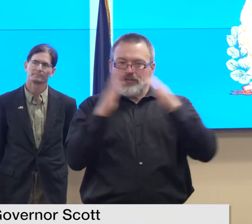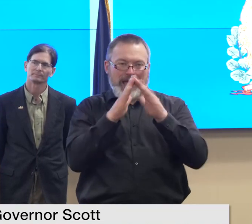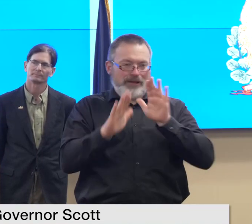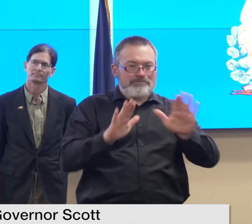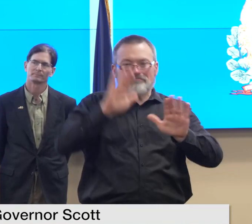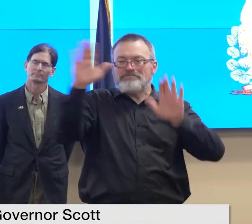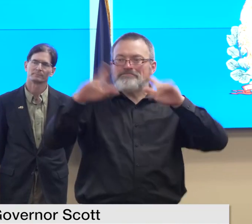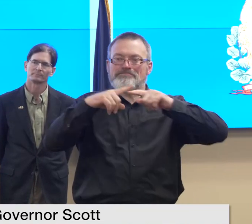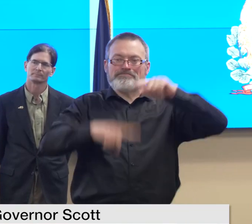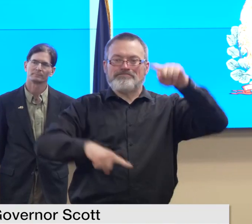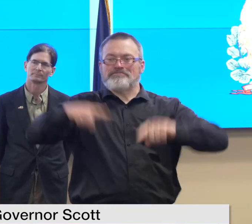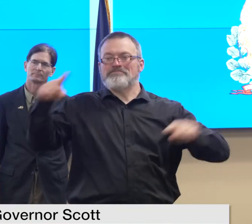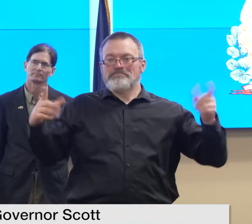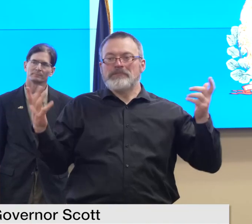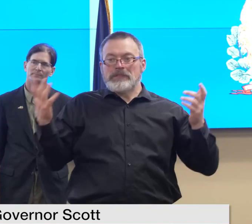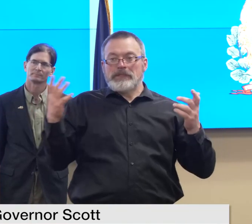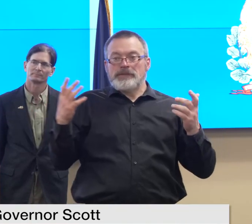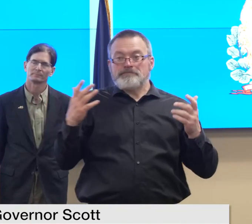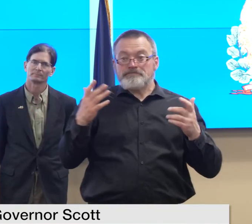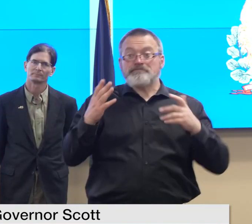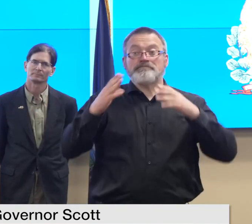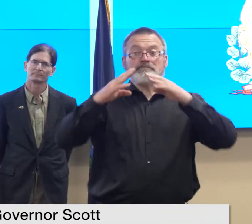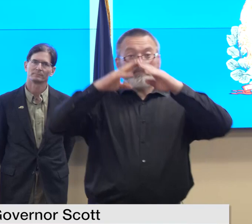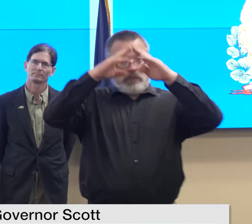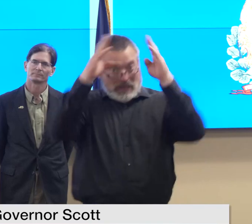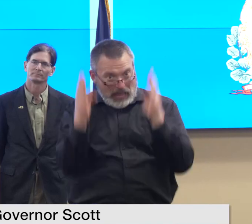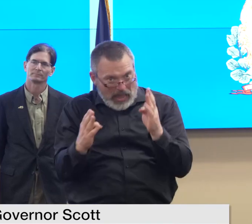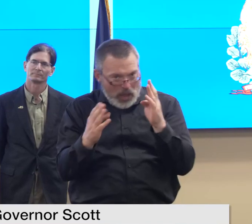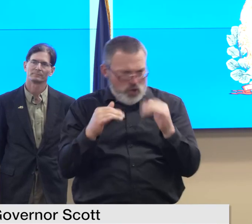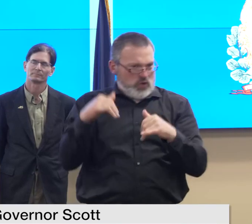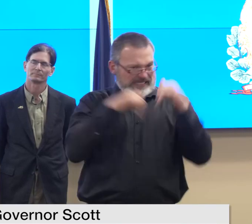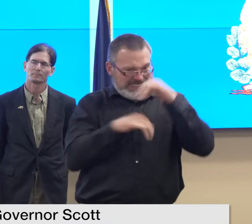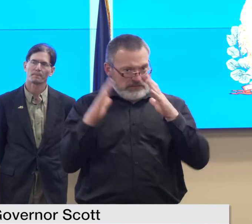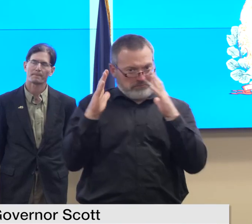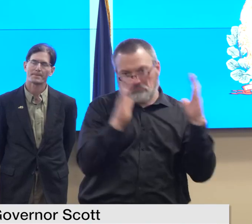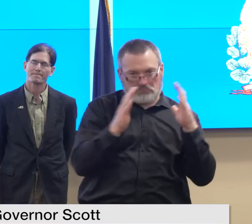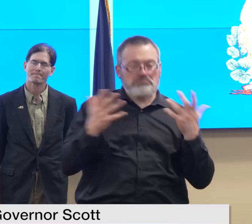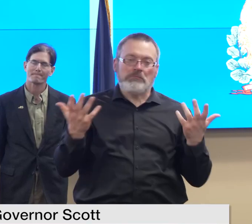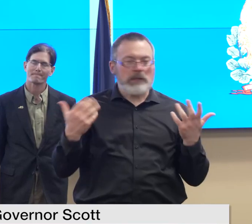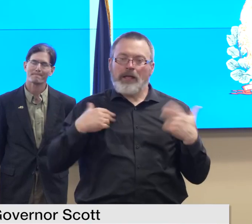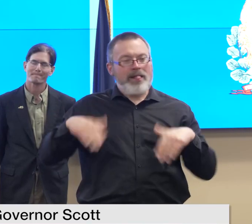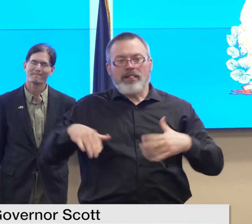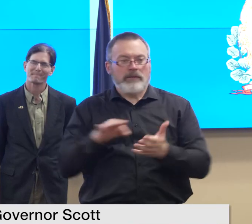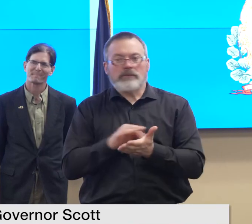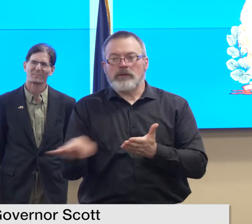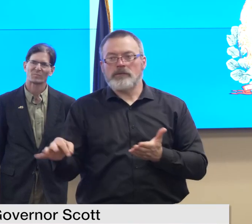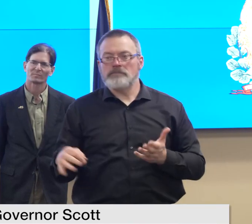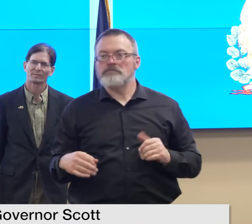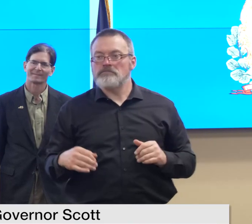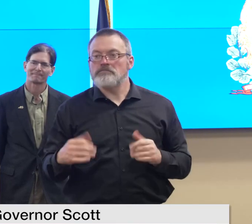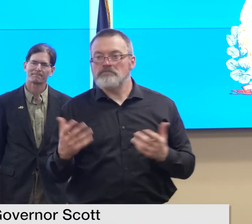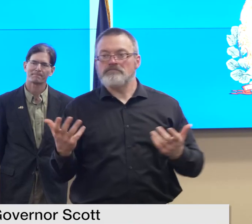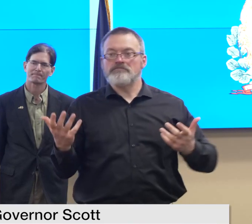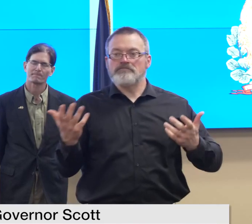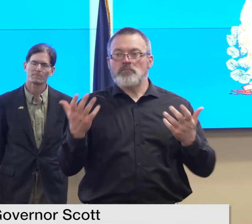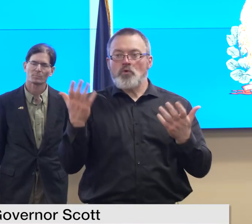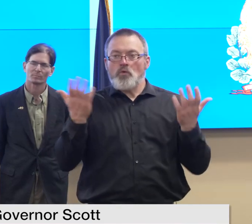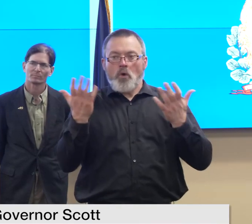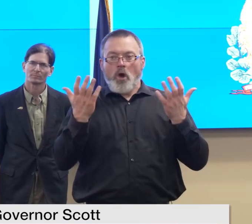how many of the homes were hit there so again it's going to it's going to depend on the community